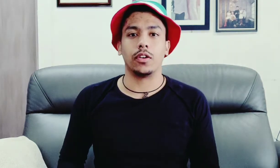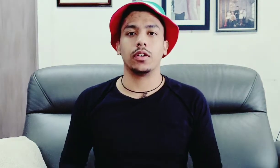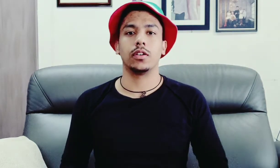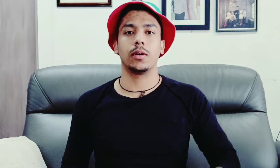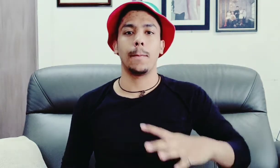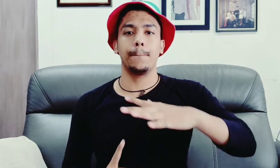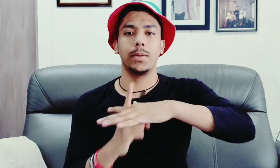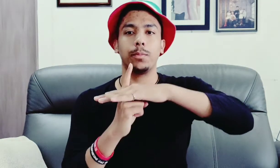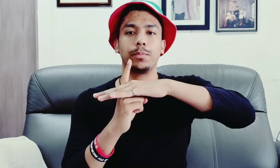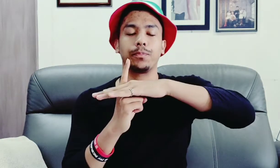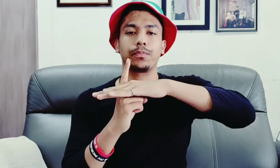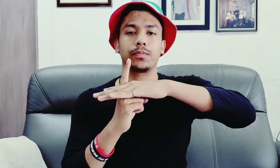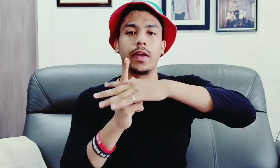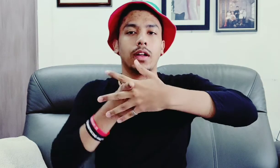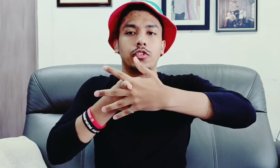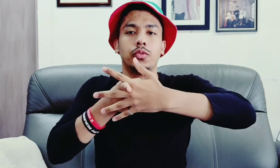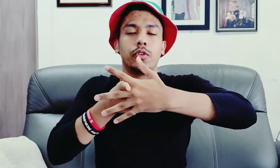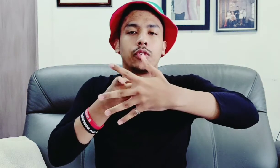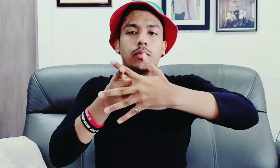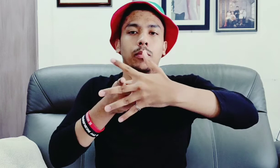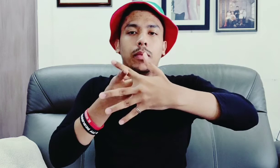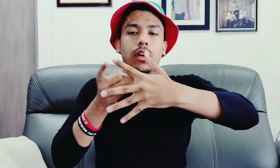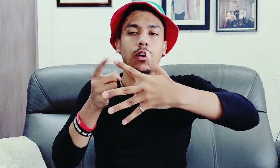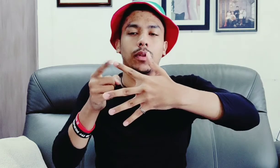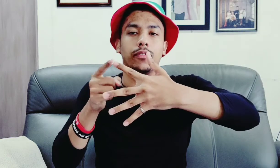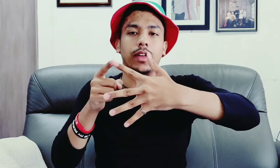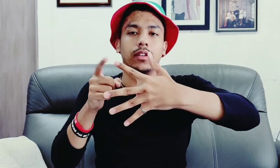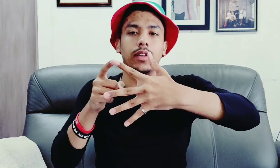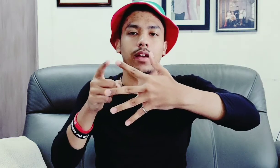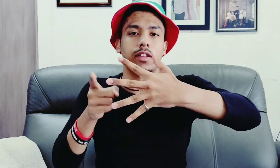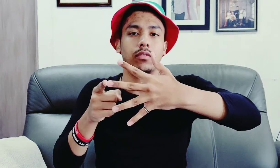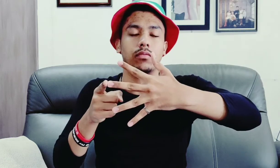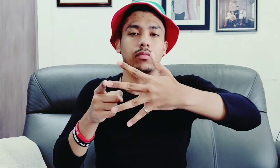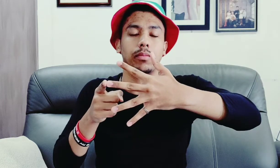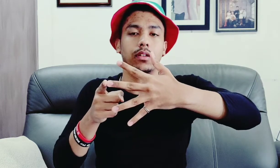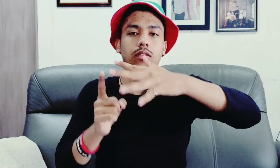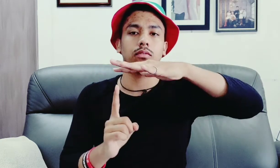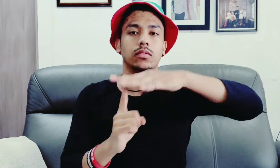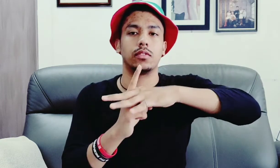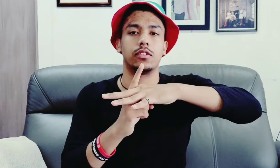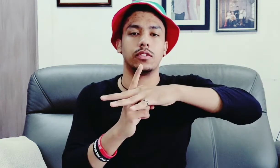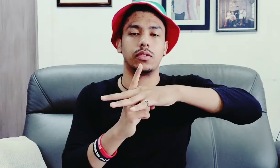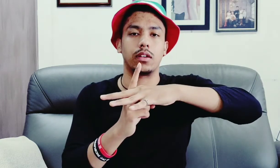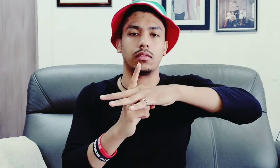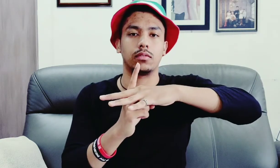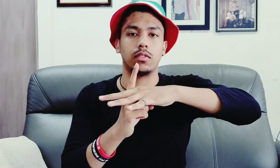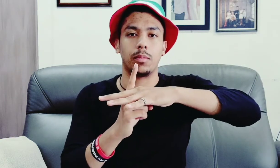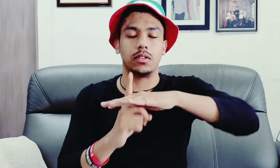yeah through your left hand index and middle just do that that means